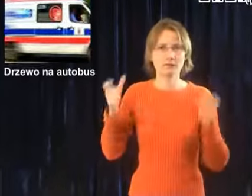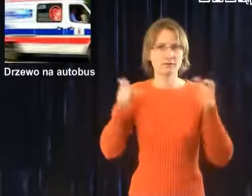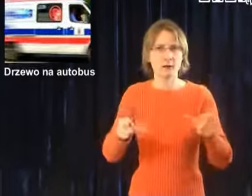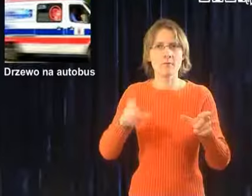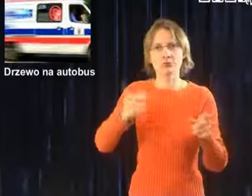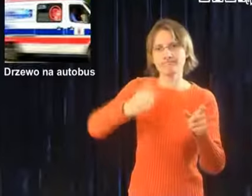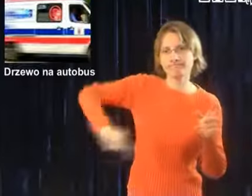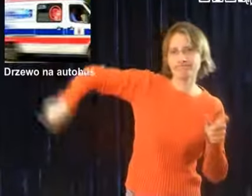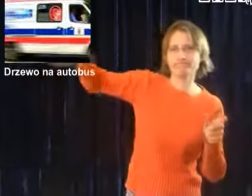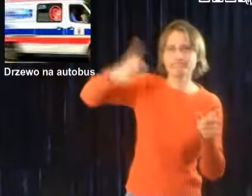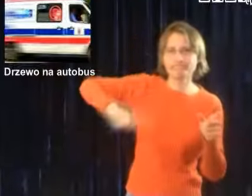to the right side. going to to side.